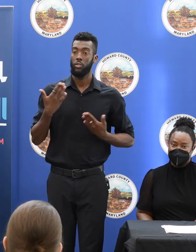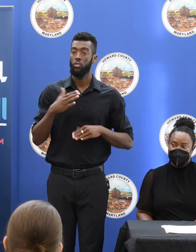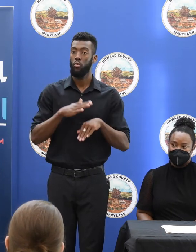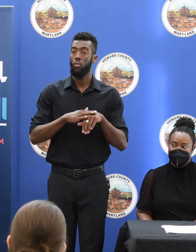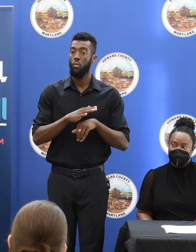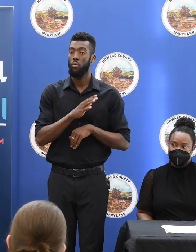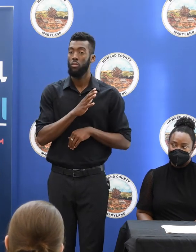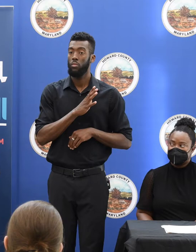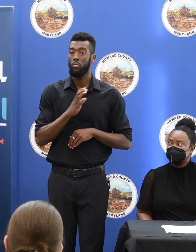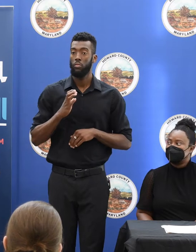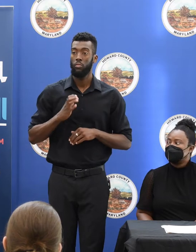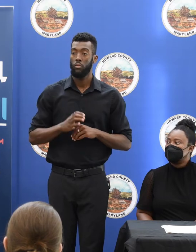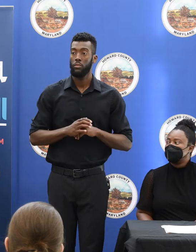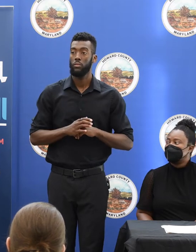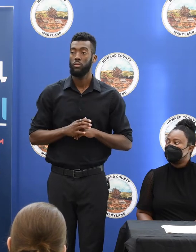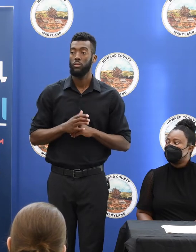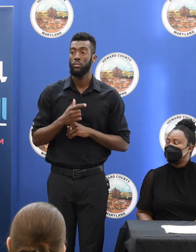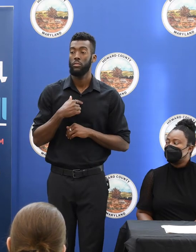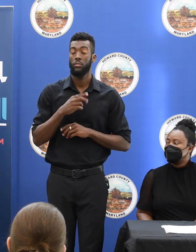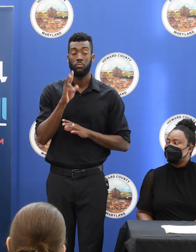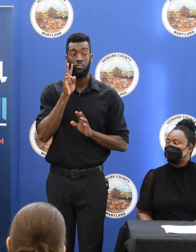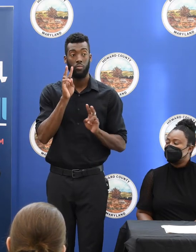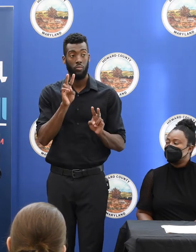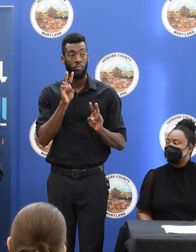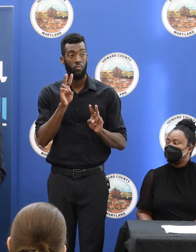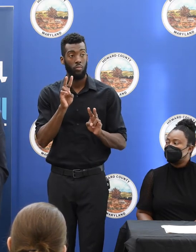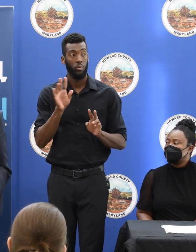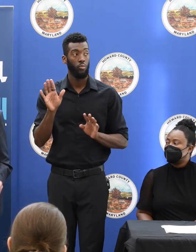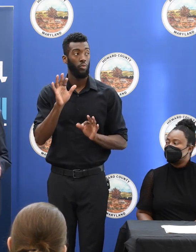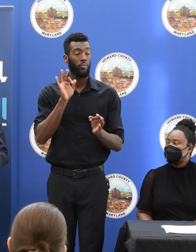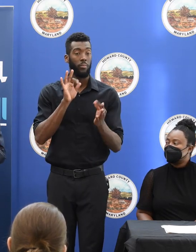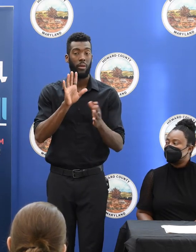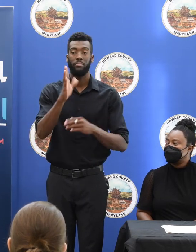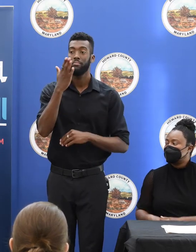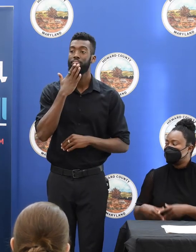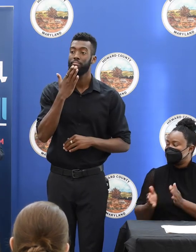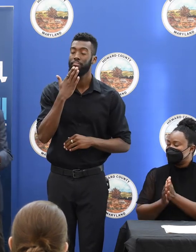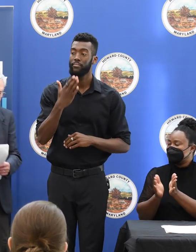forward to hearing from you with what you want to find out. Thank you.